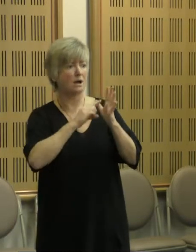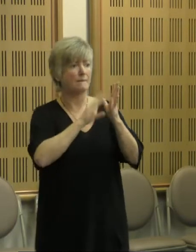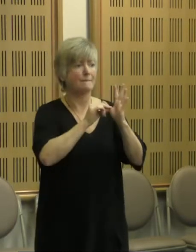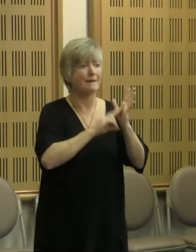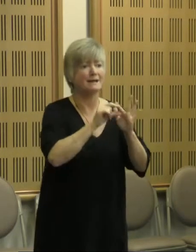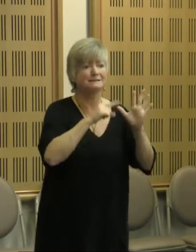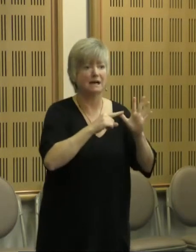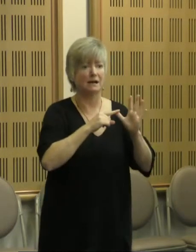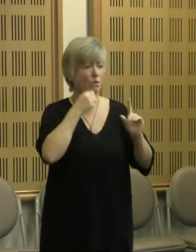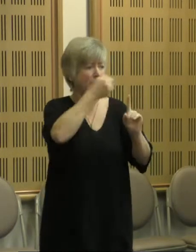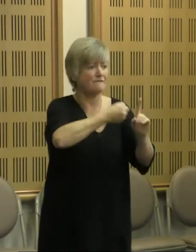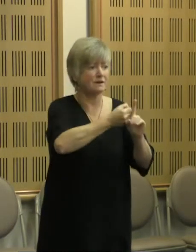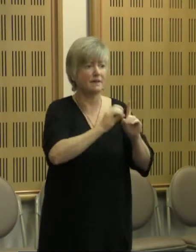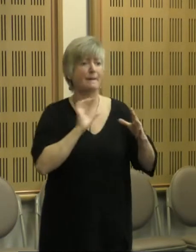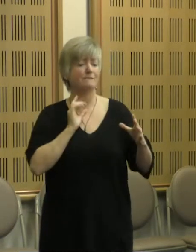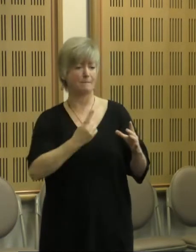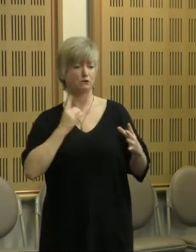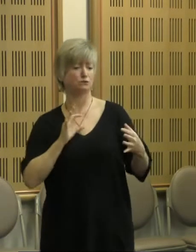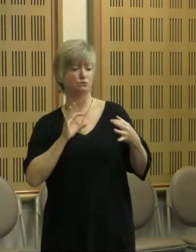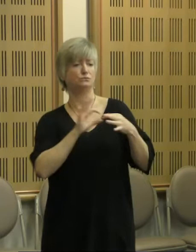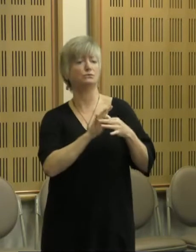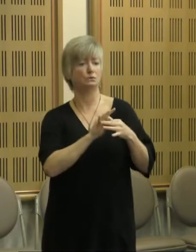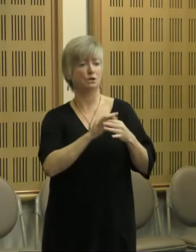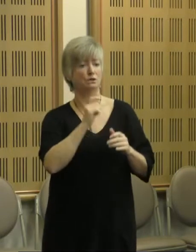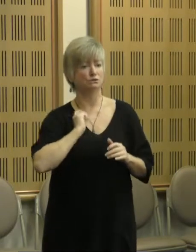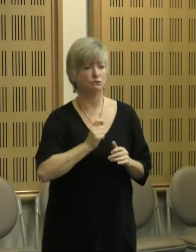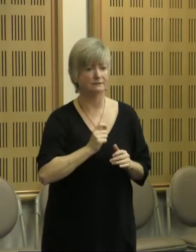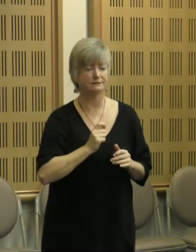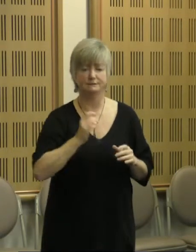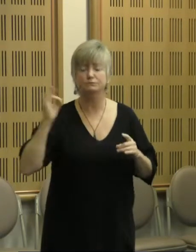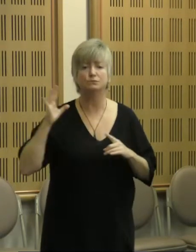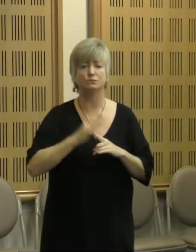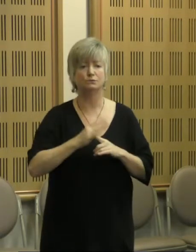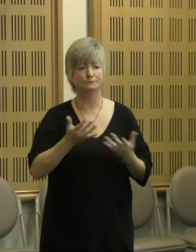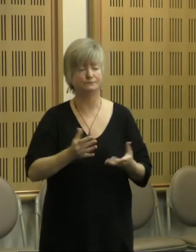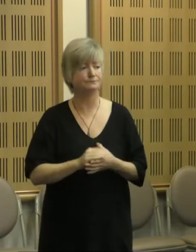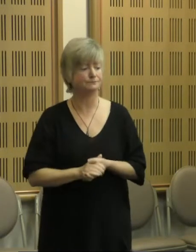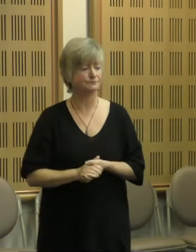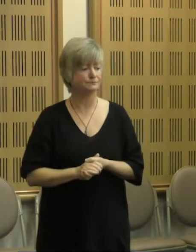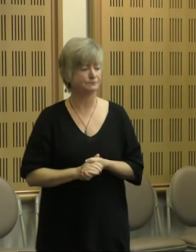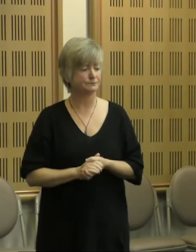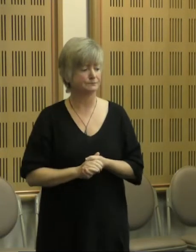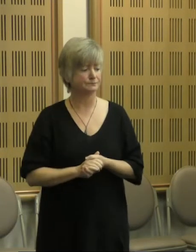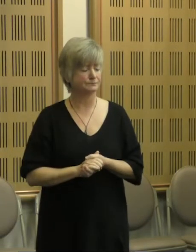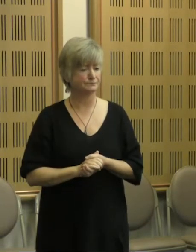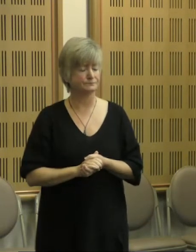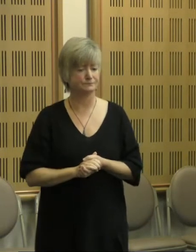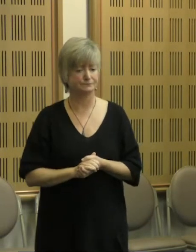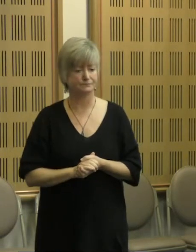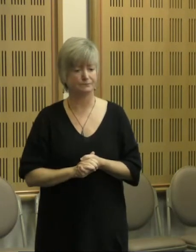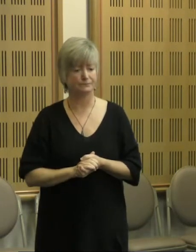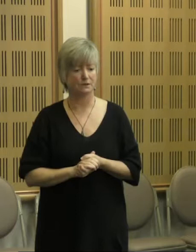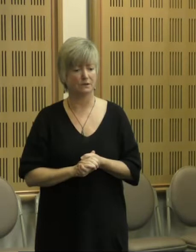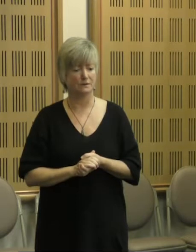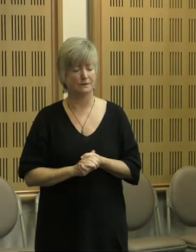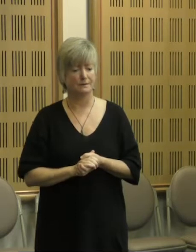Those personal connections and trust is so vital. And it's both an important lesson